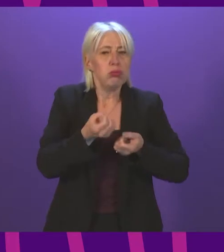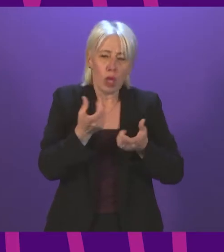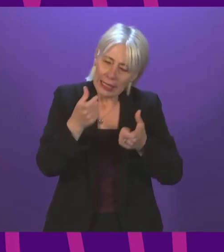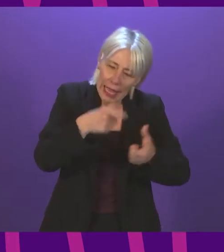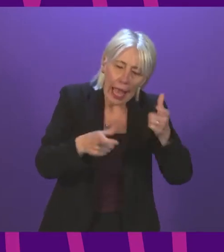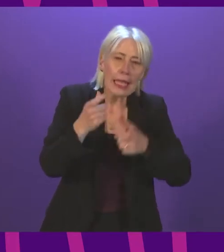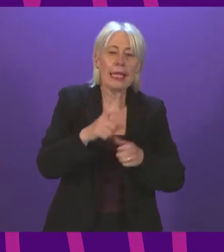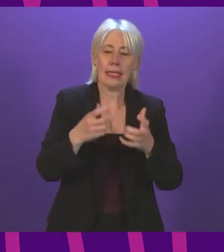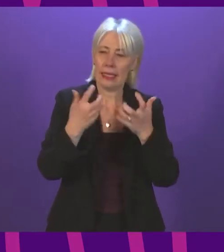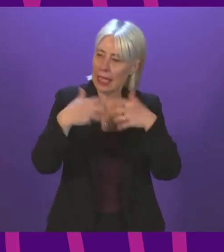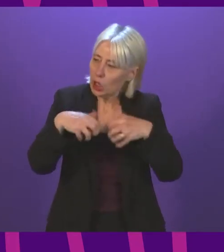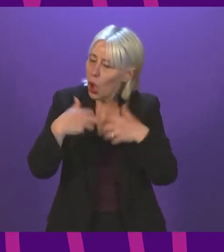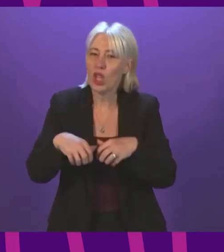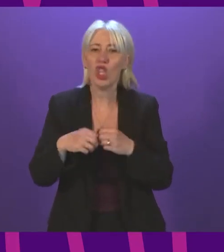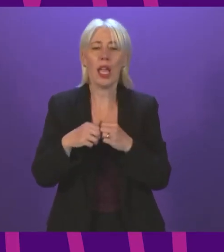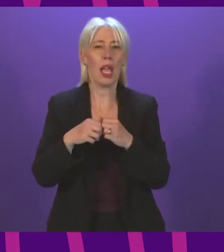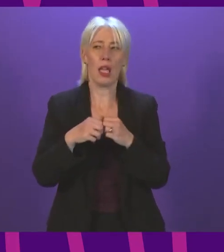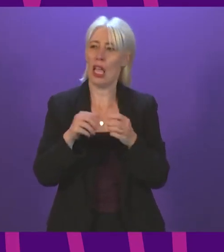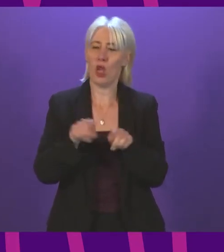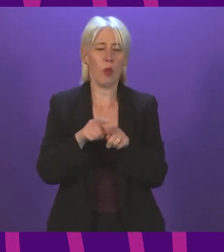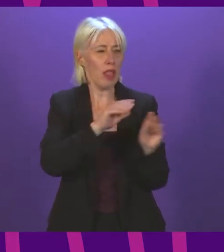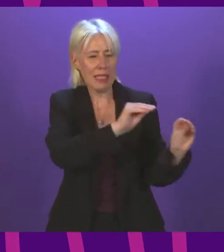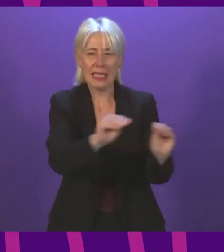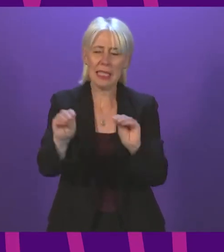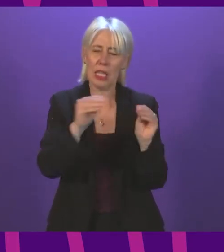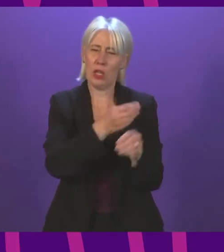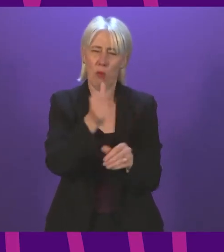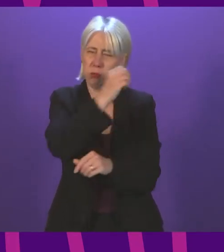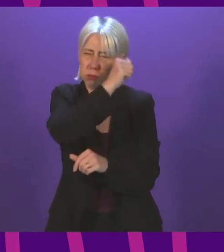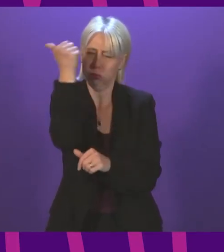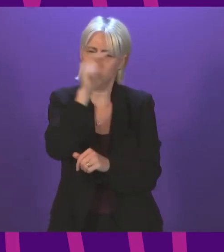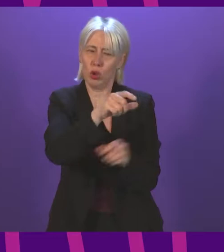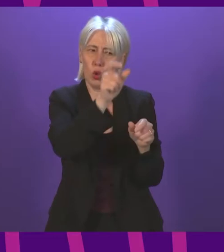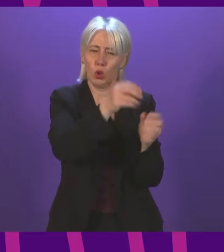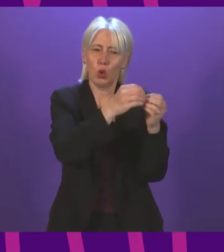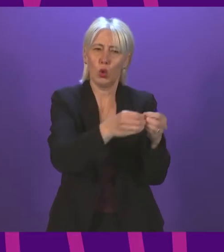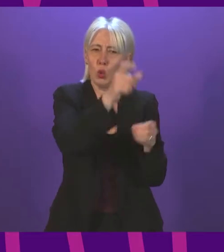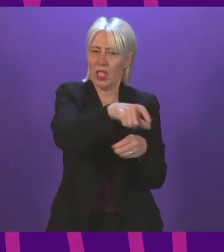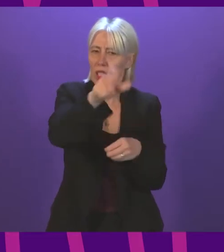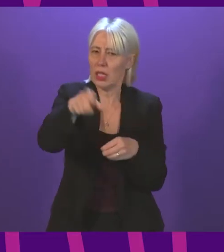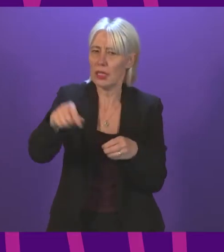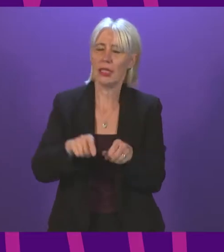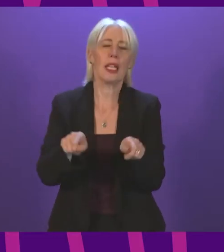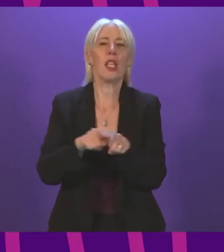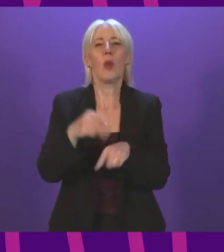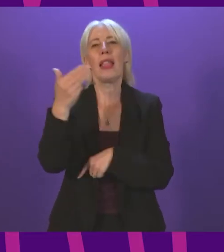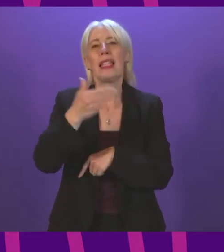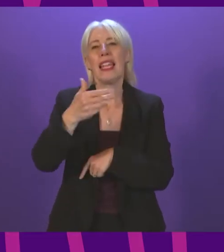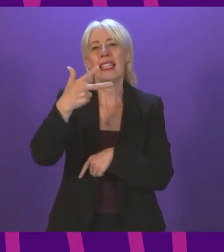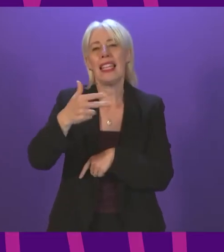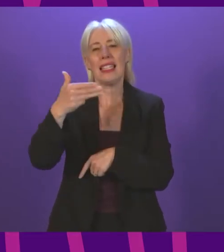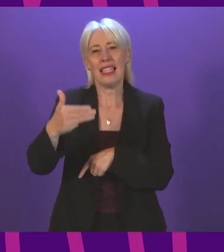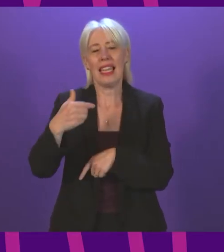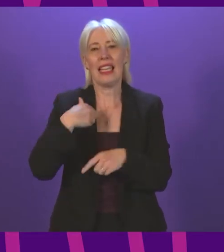technology of cereal grains, taught many gifted students, and helped in 1989 to set up the 1